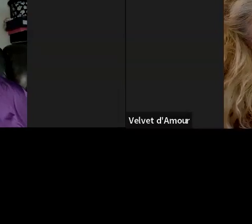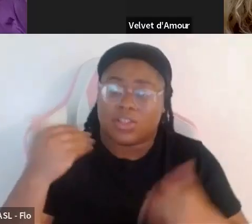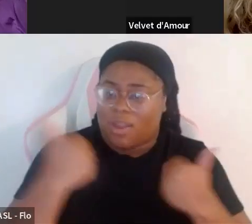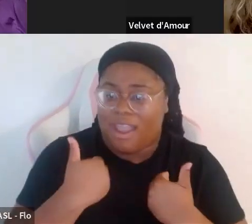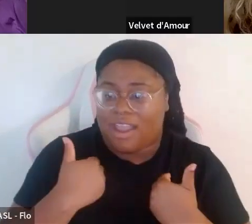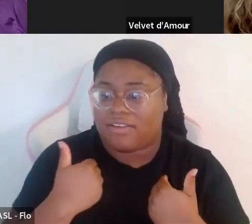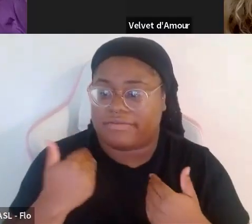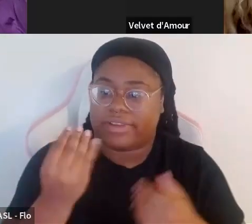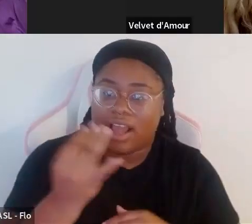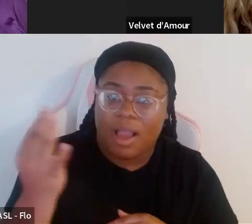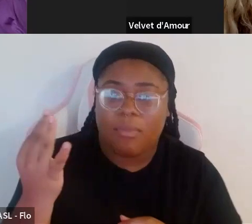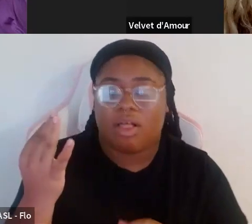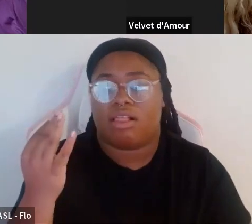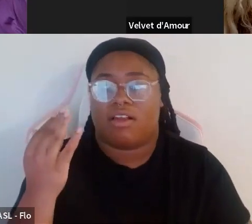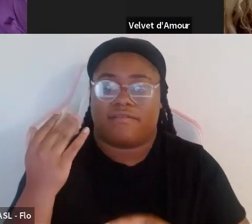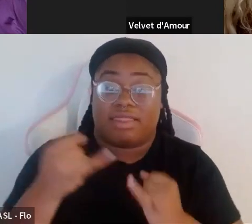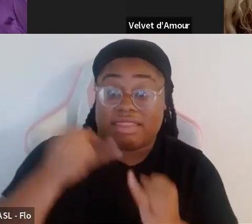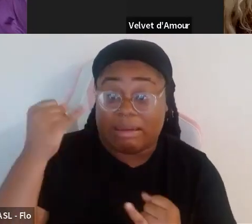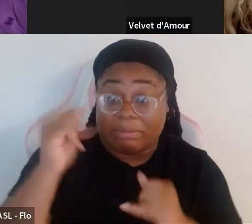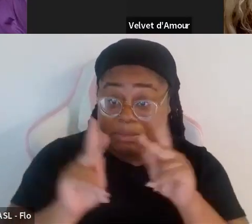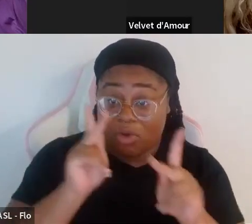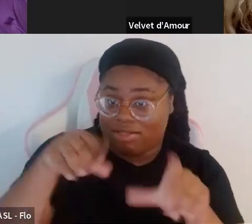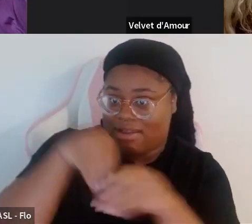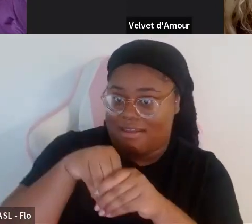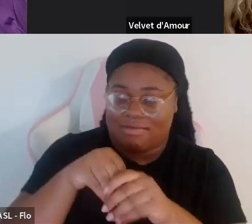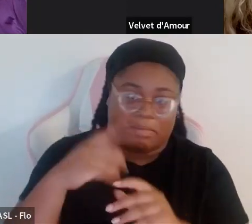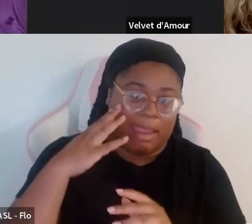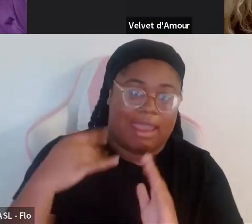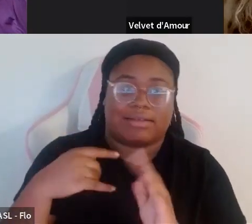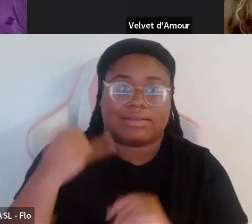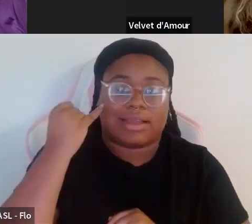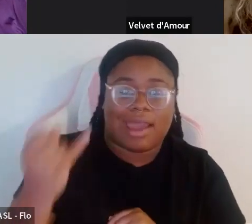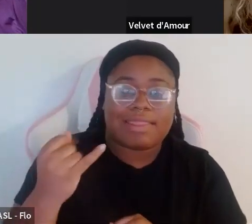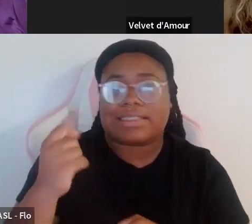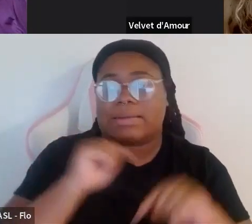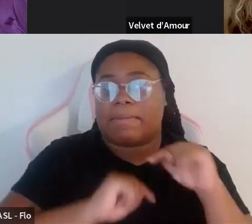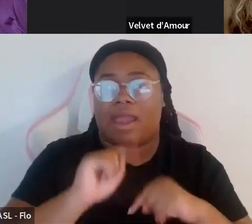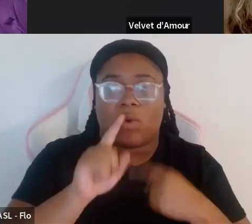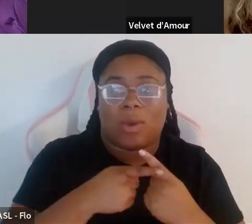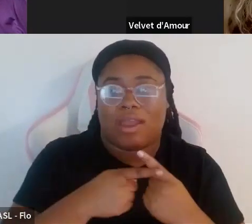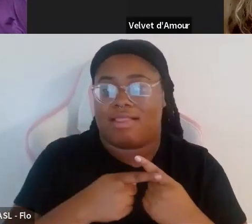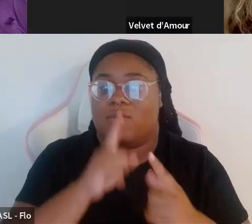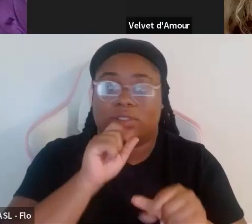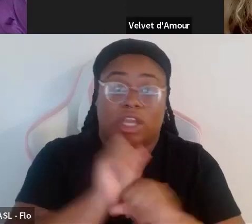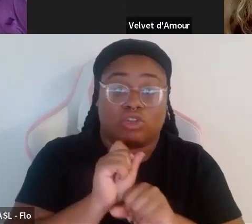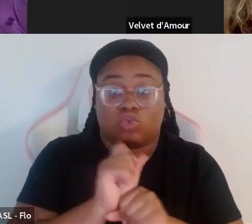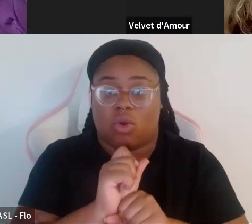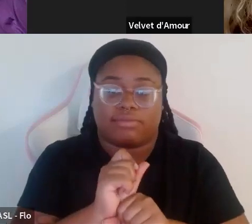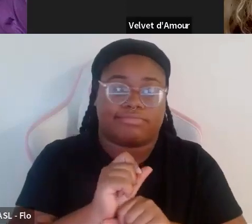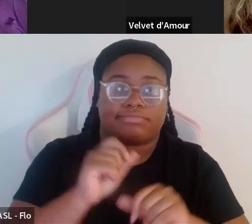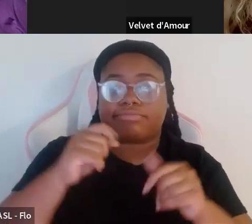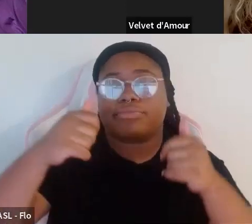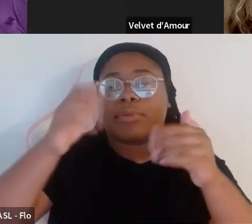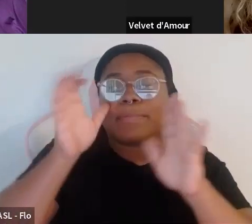like a couple of thin people go pick up and this is back when you know there was actual catalogs like a print